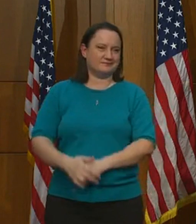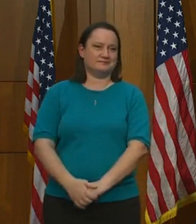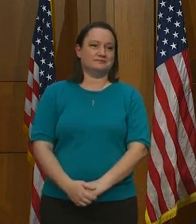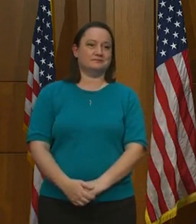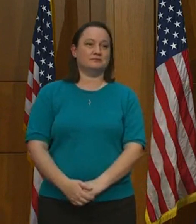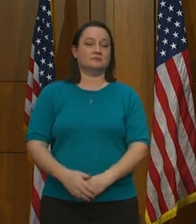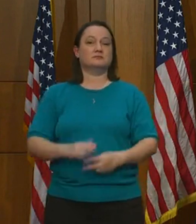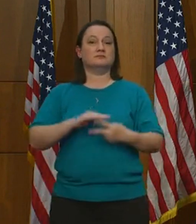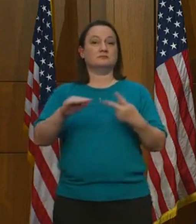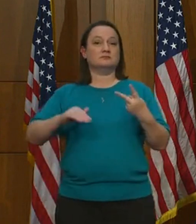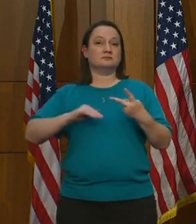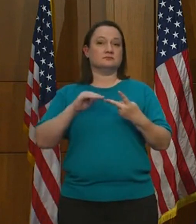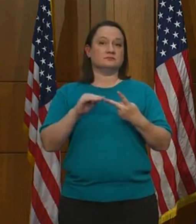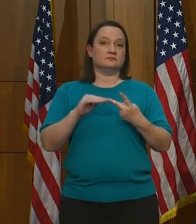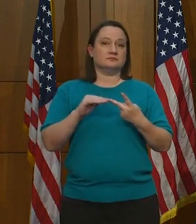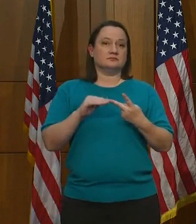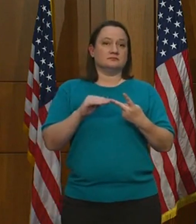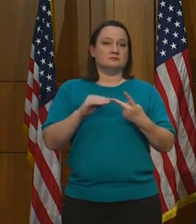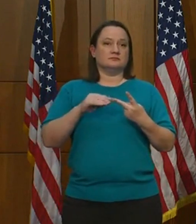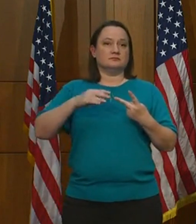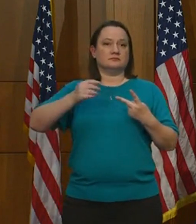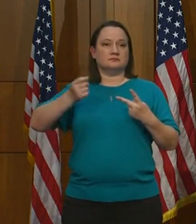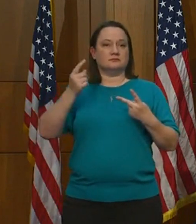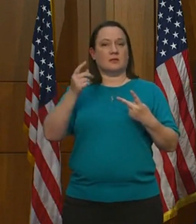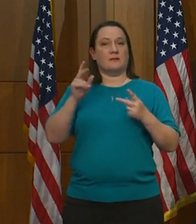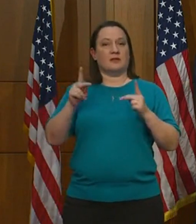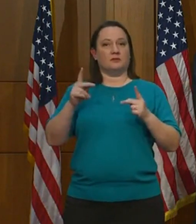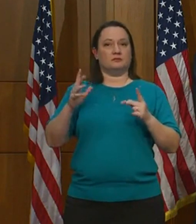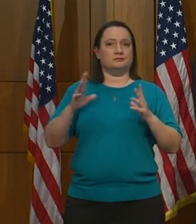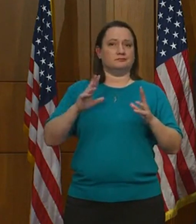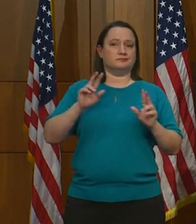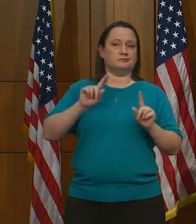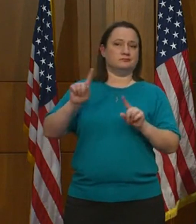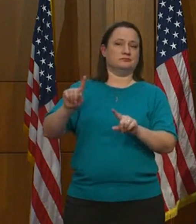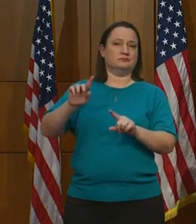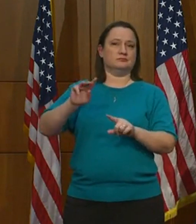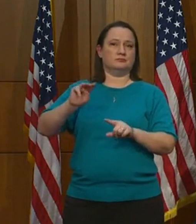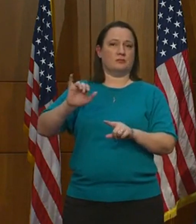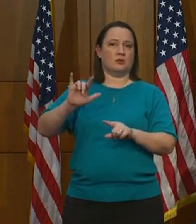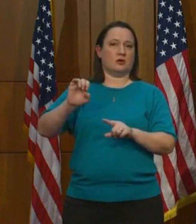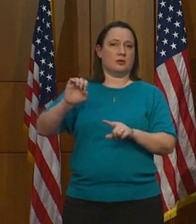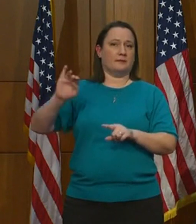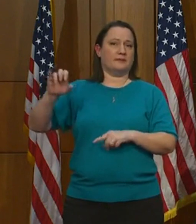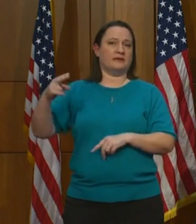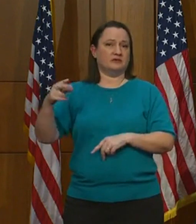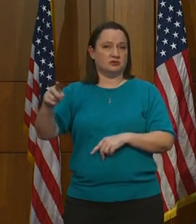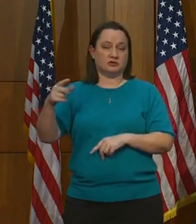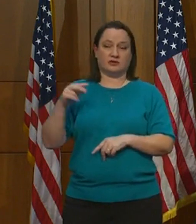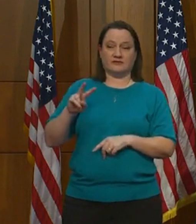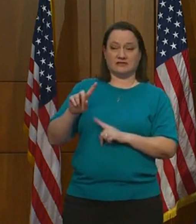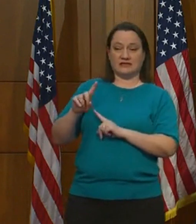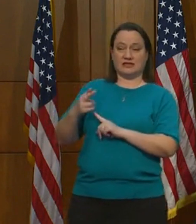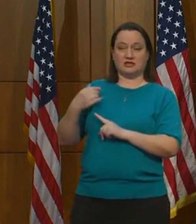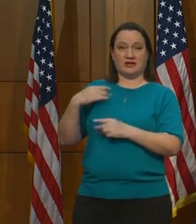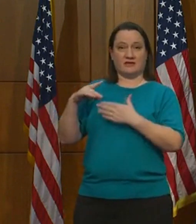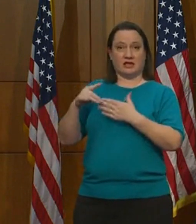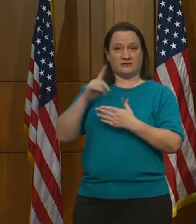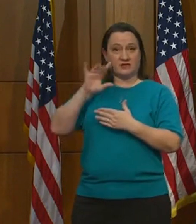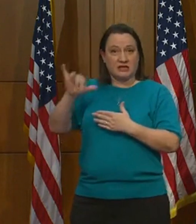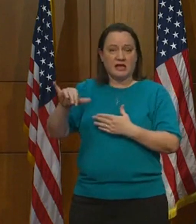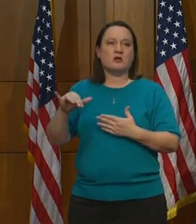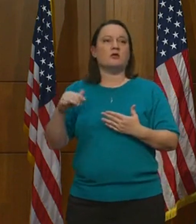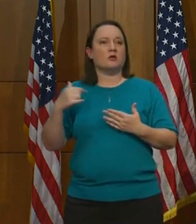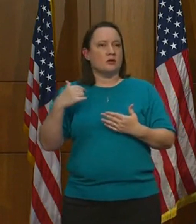question. The second question was about, I think, travelers to Myrtle Beach. And does VDH have guidance on that? VDH does have some guidance